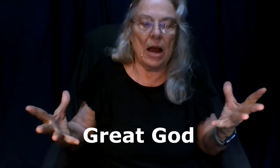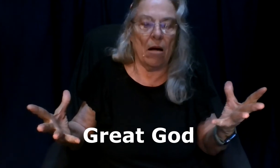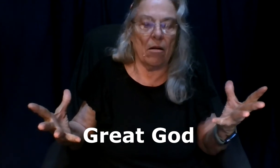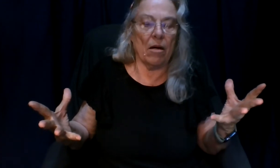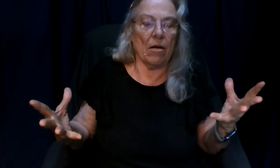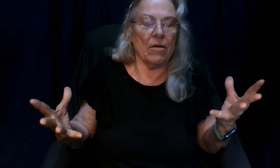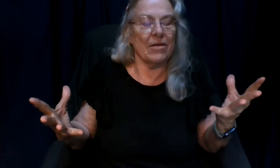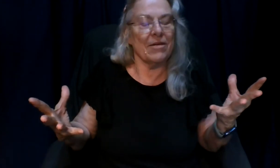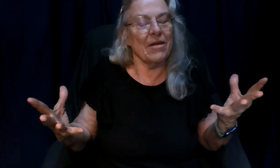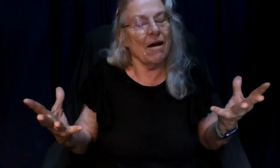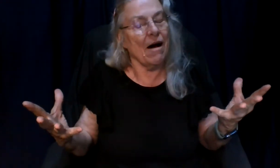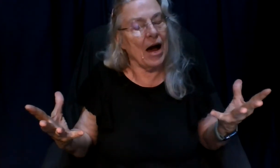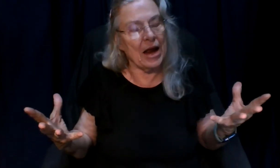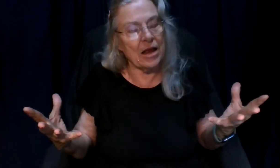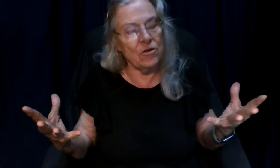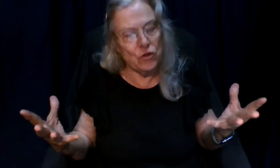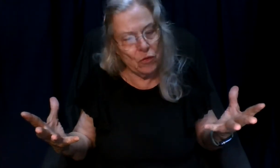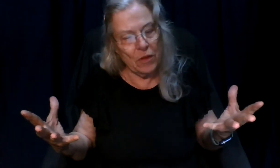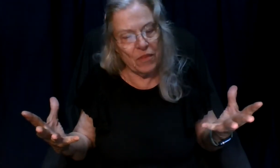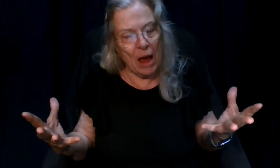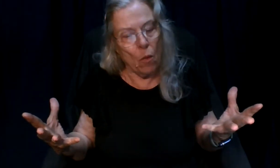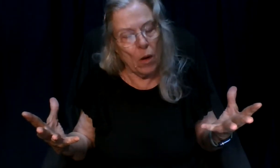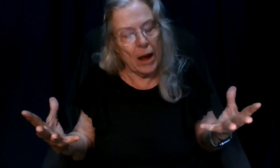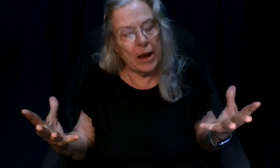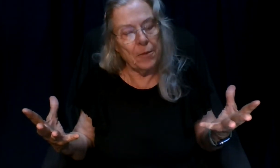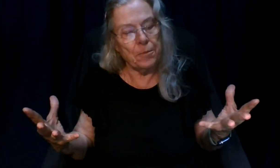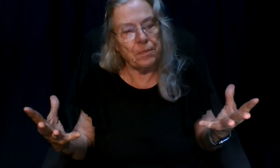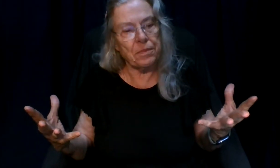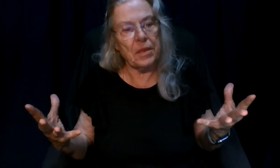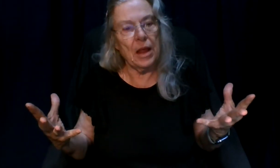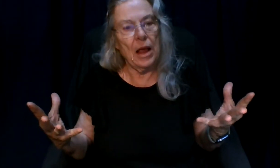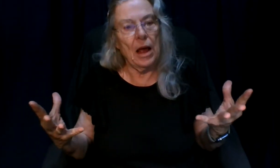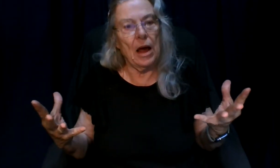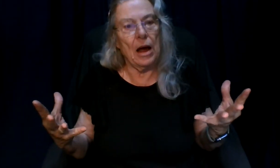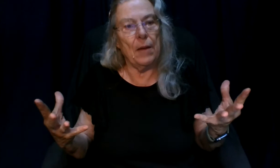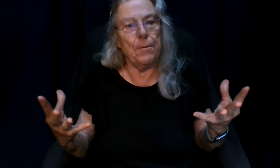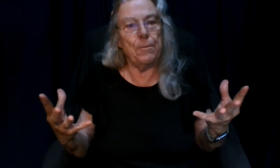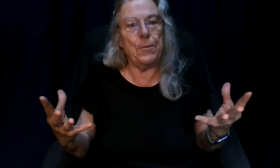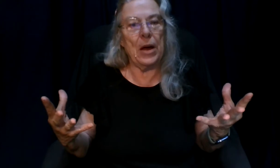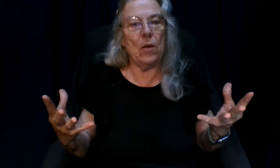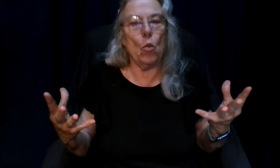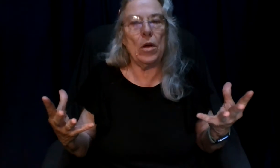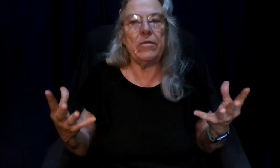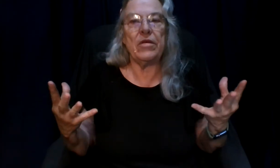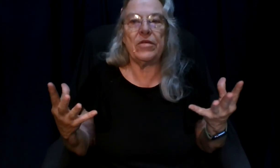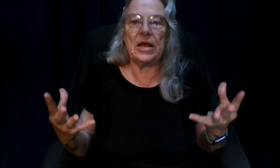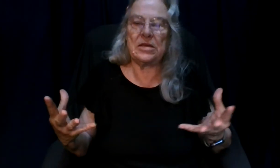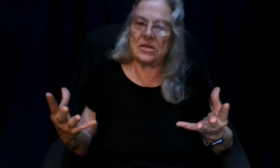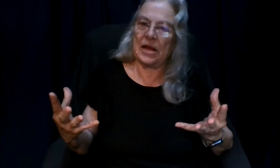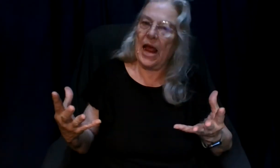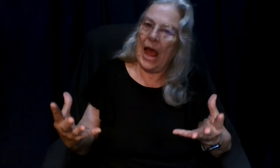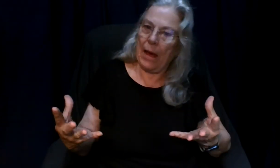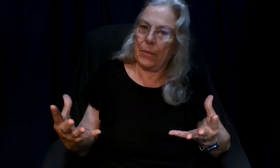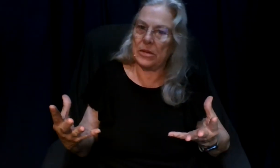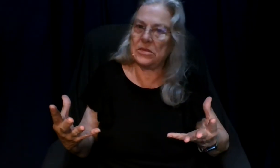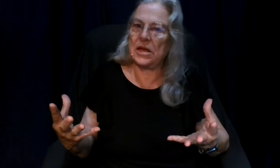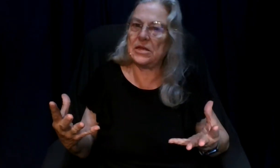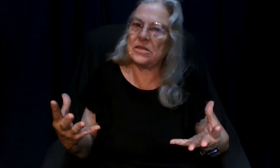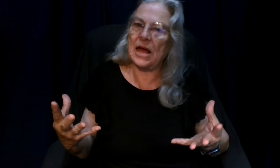I can do it that way but one of the things that happens is that